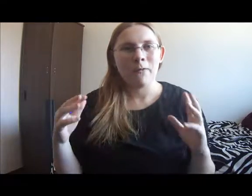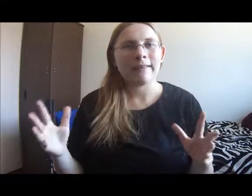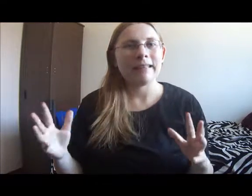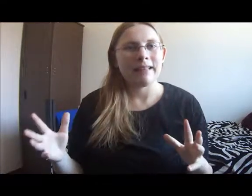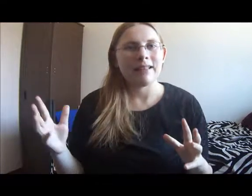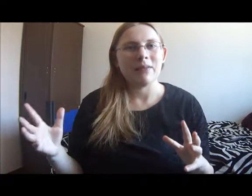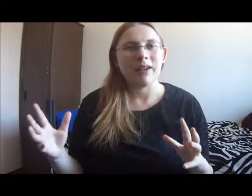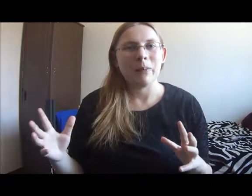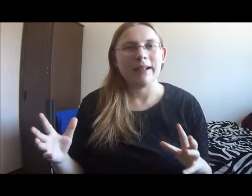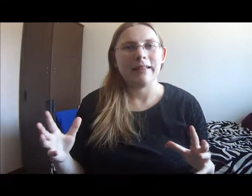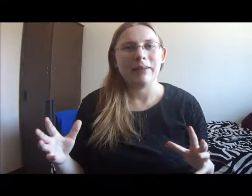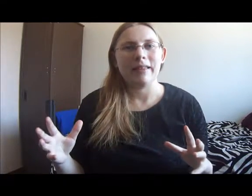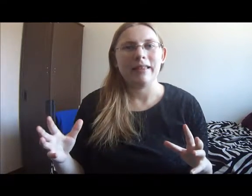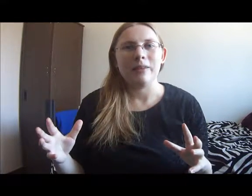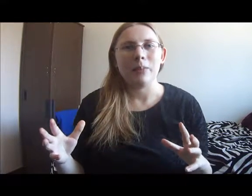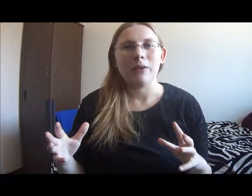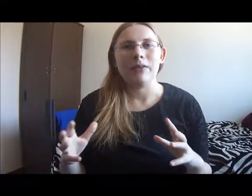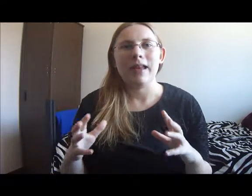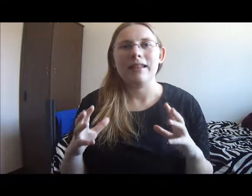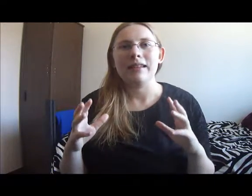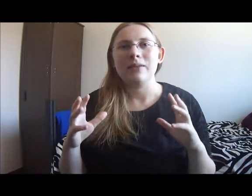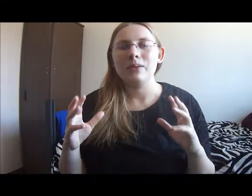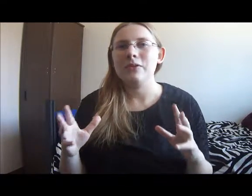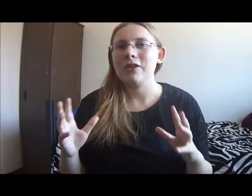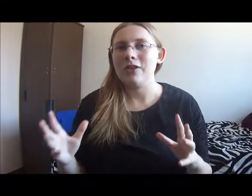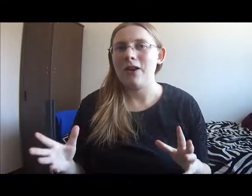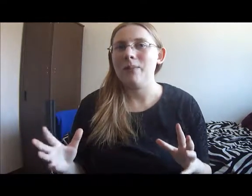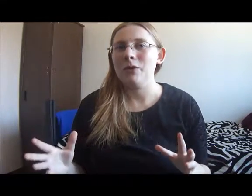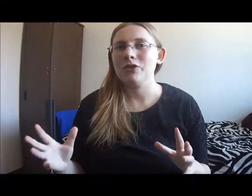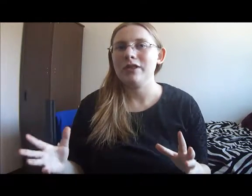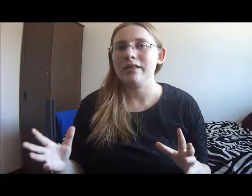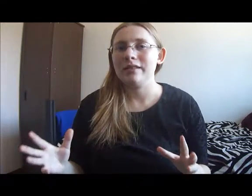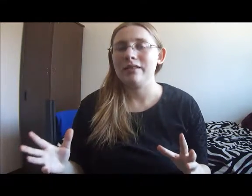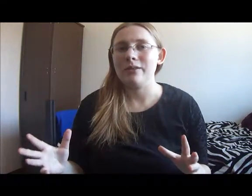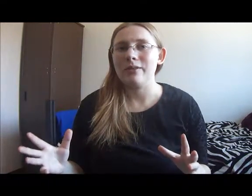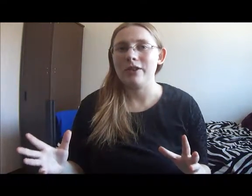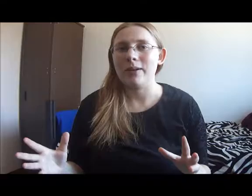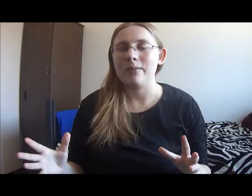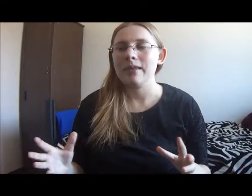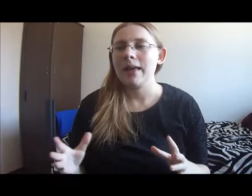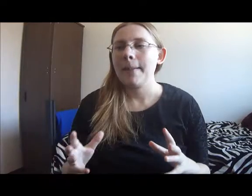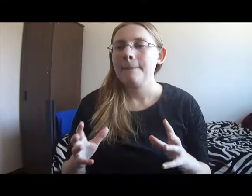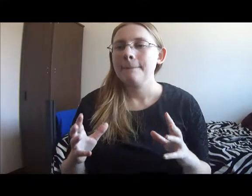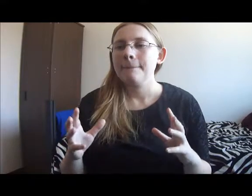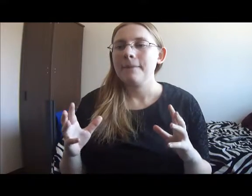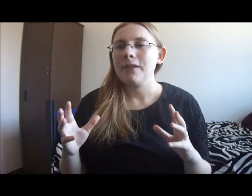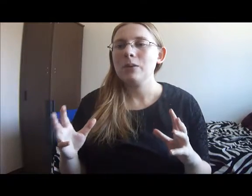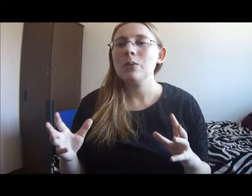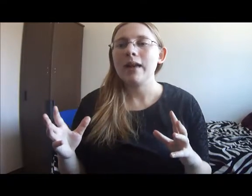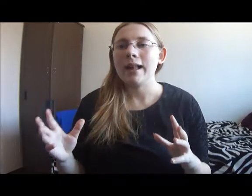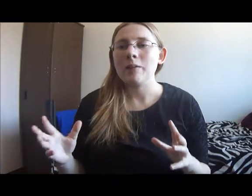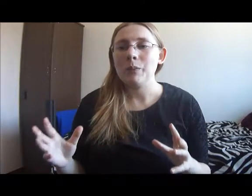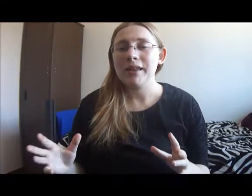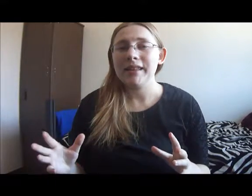realizing very quickly within this book that those are not mutually exclusive terms. You can be